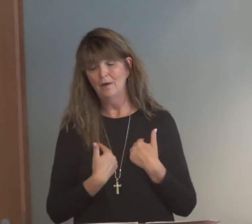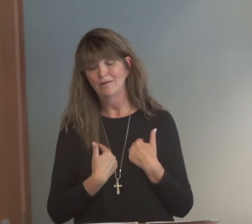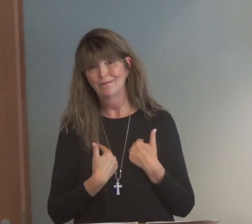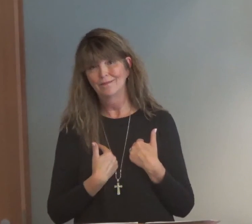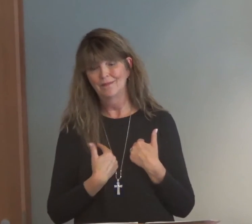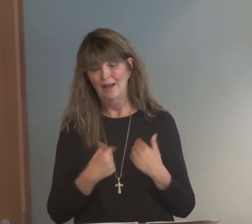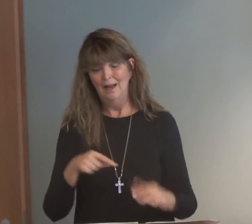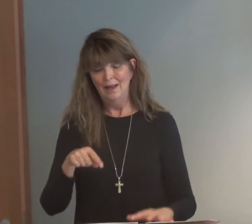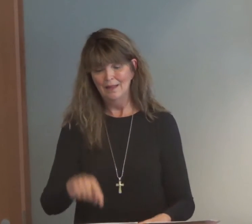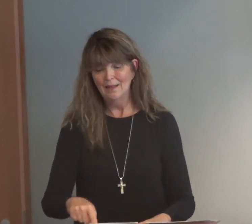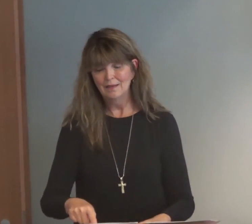Paul was tired.